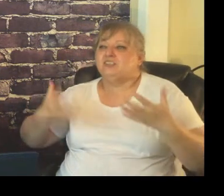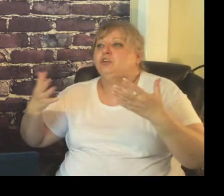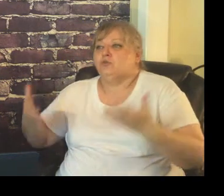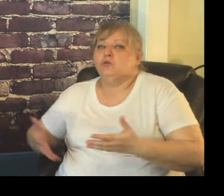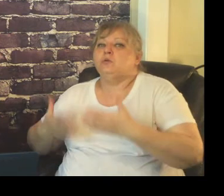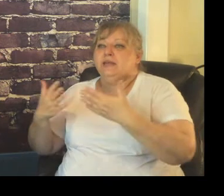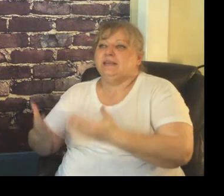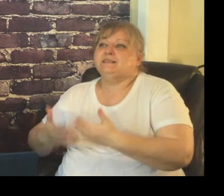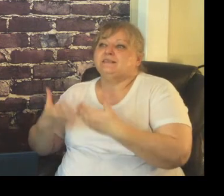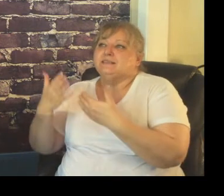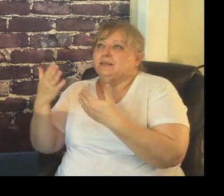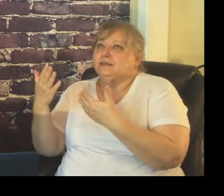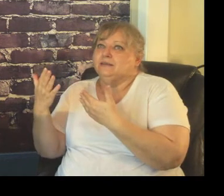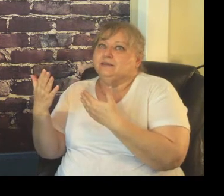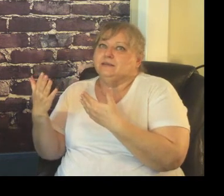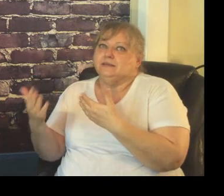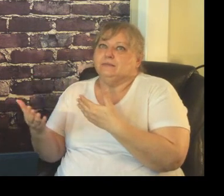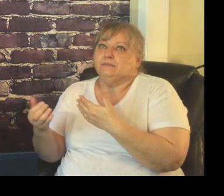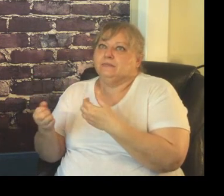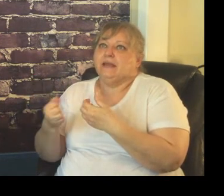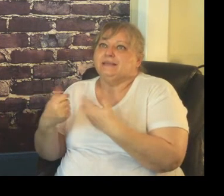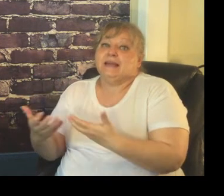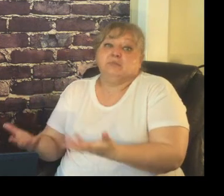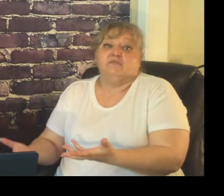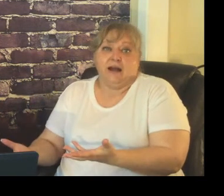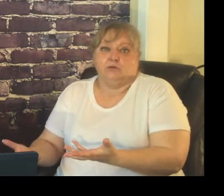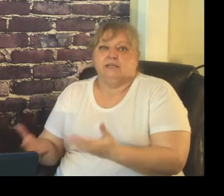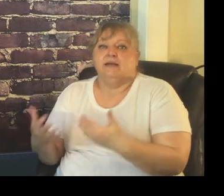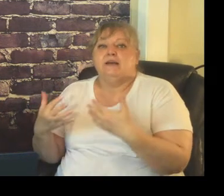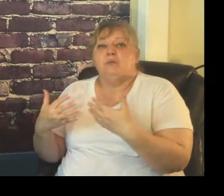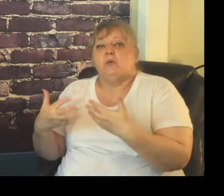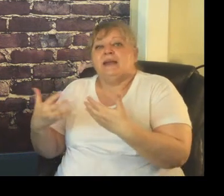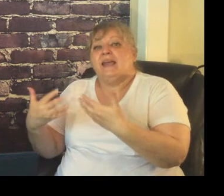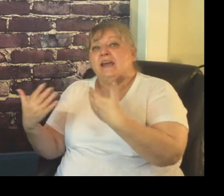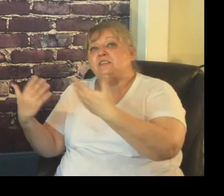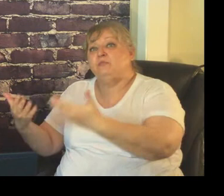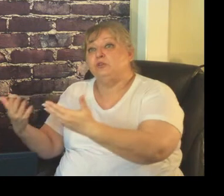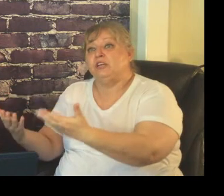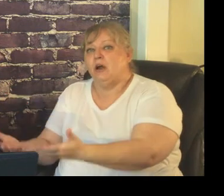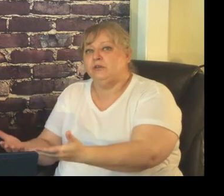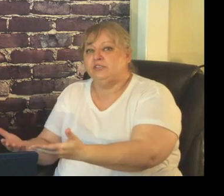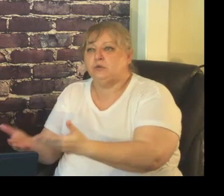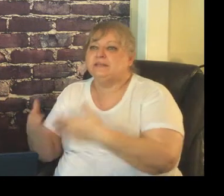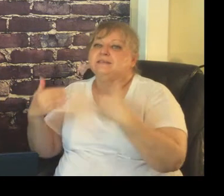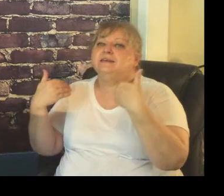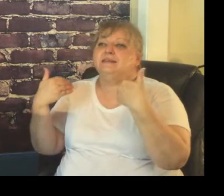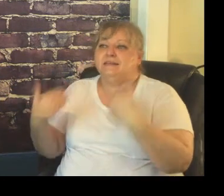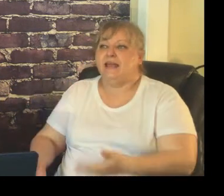the rule is it's not being powered but when I have to input the consequence then